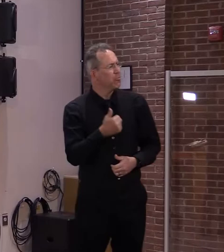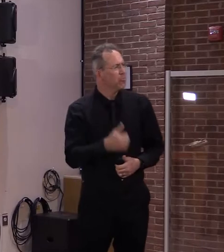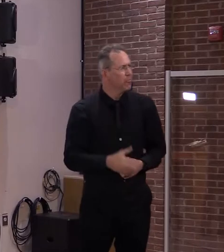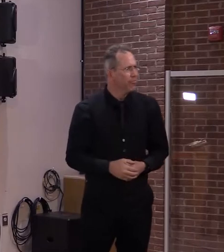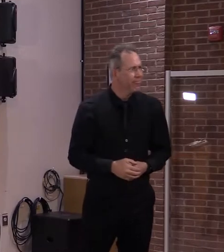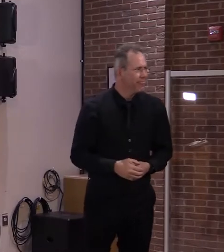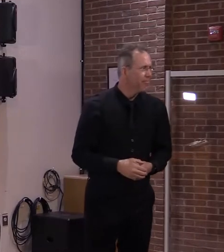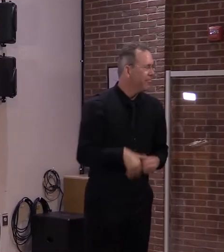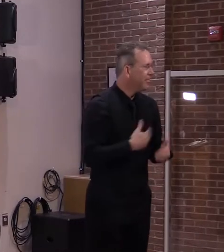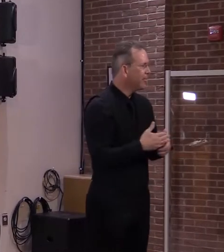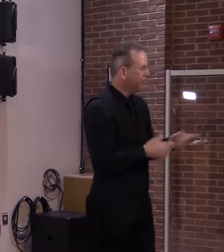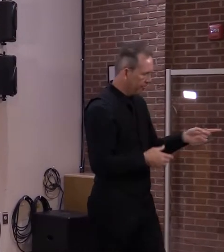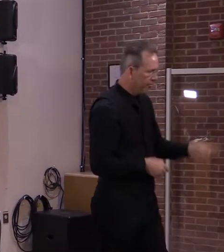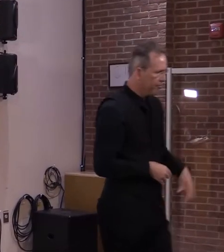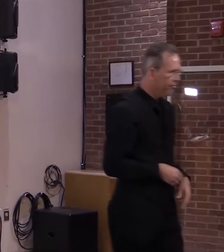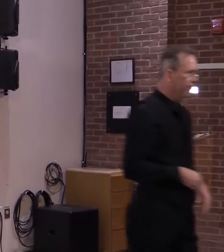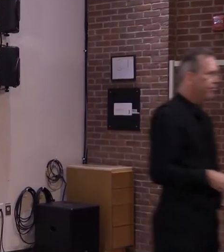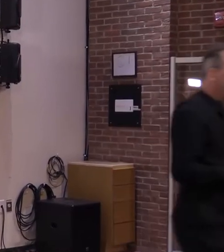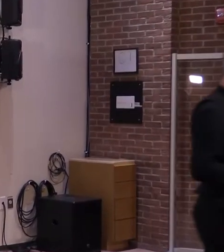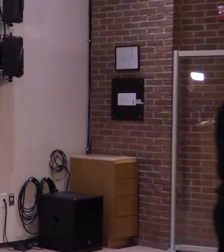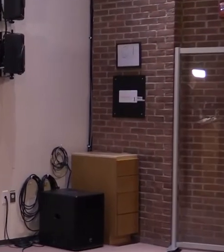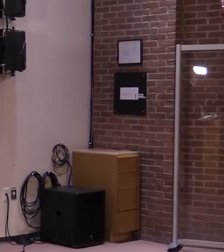Avery Powell, WCAX.